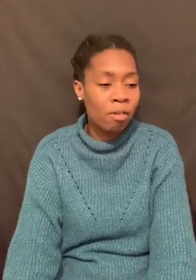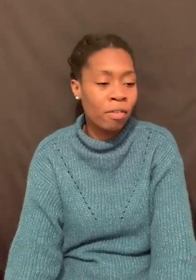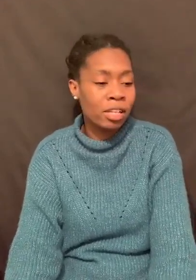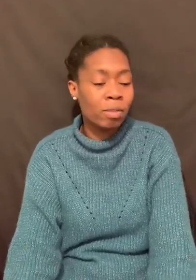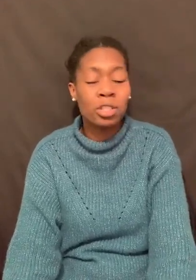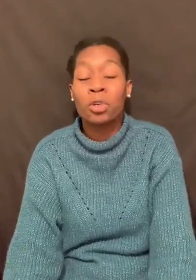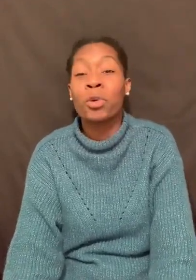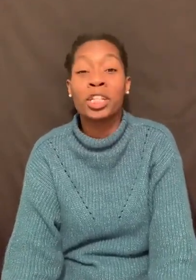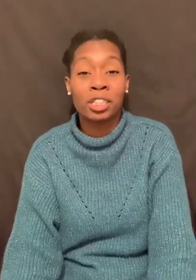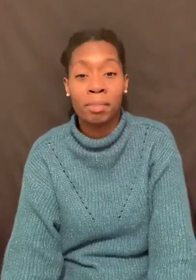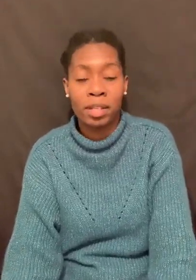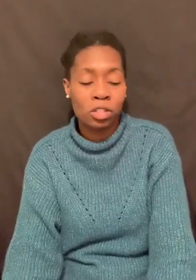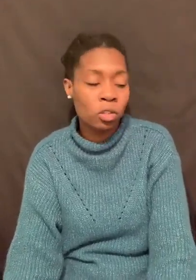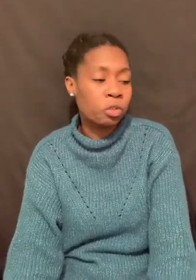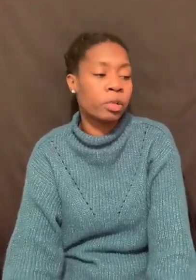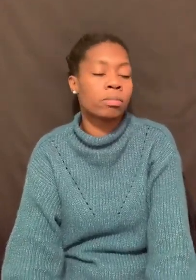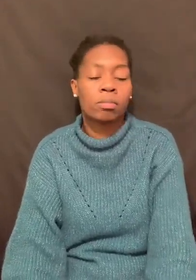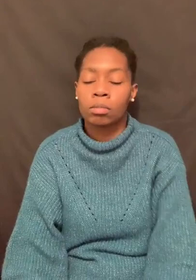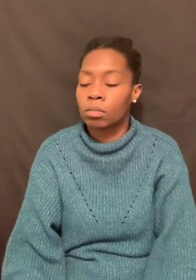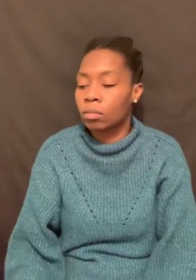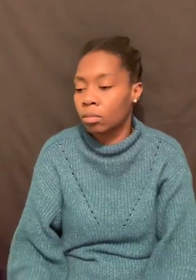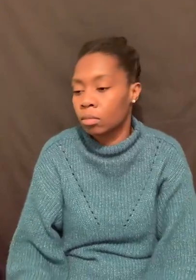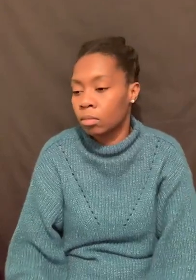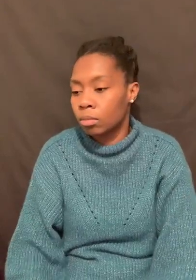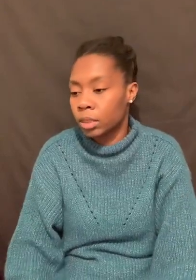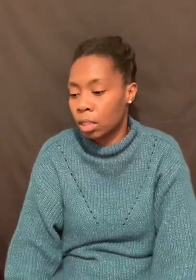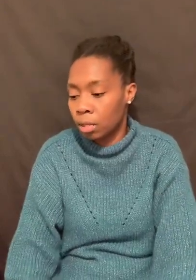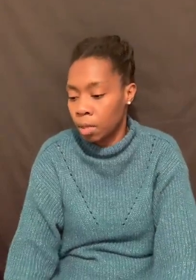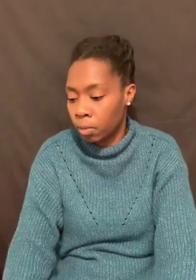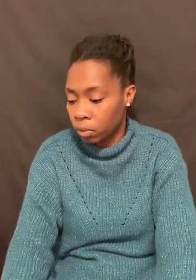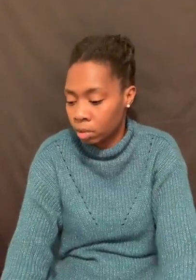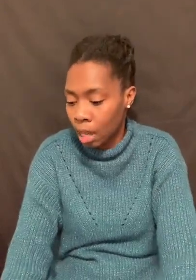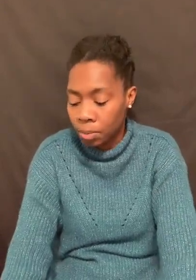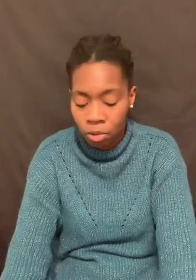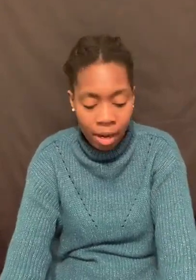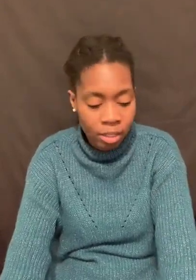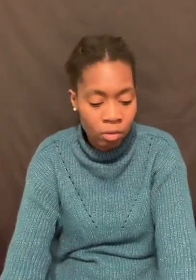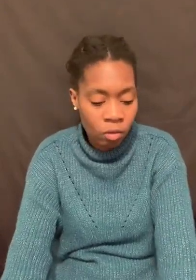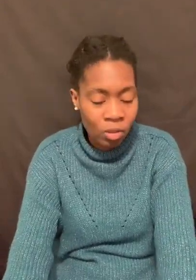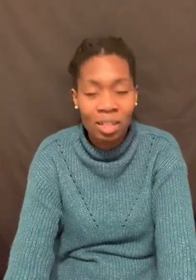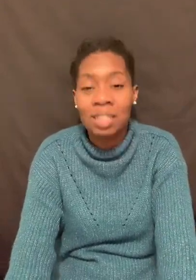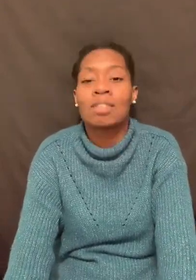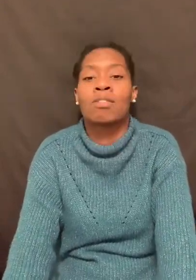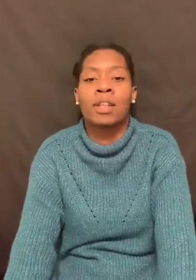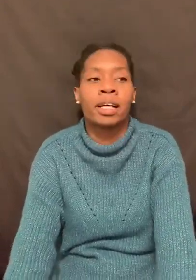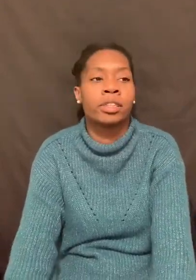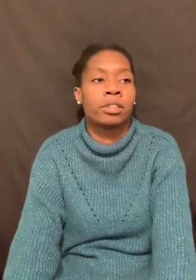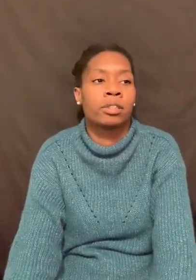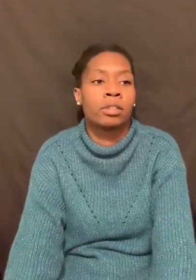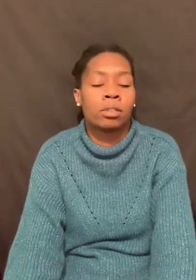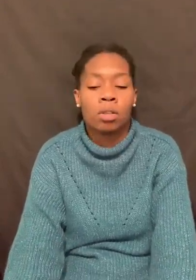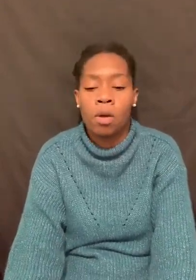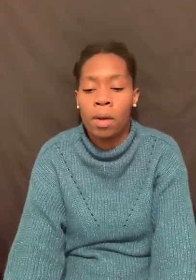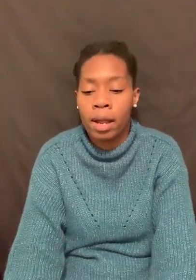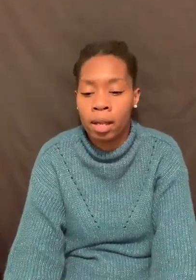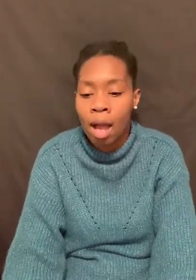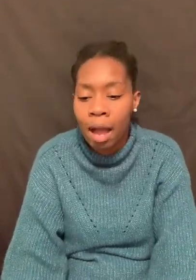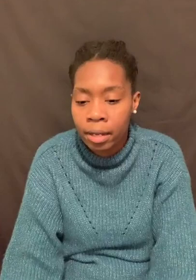drama fix, but it's Christian based. know, it's Christian. tell me, people, stop trying to fulfill the lust of the flesh, all right? God